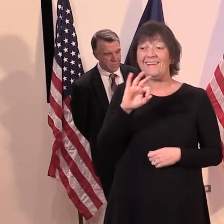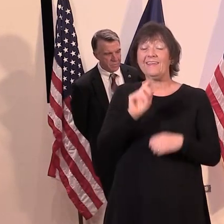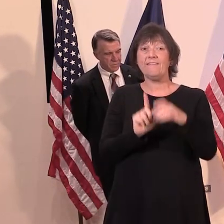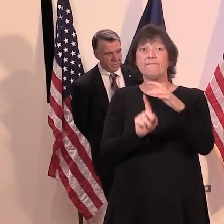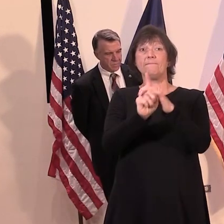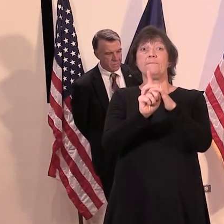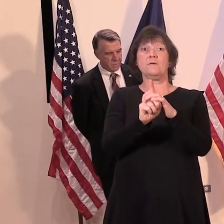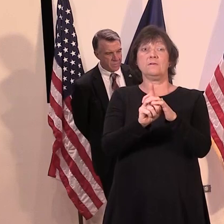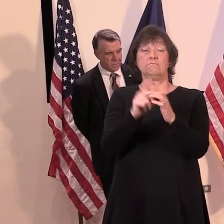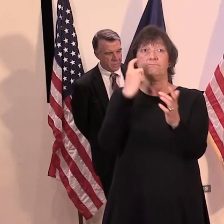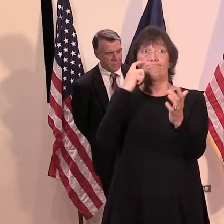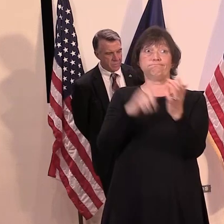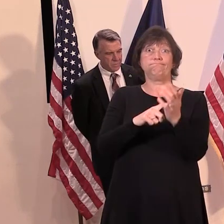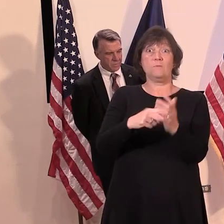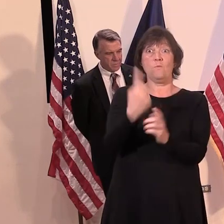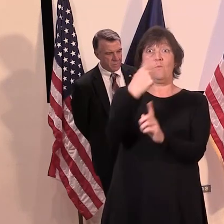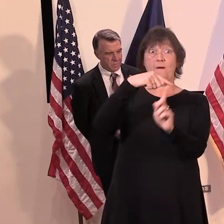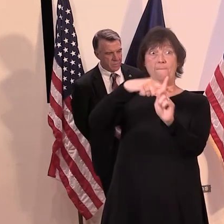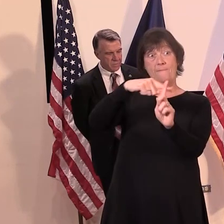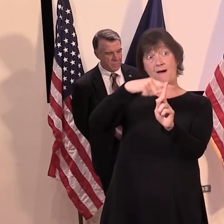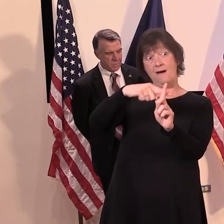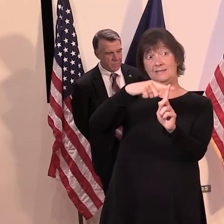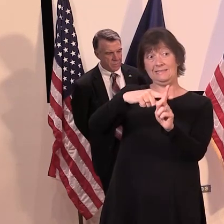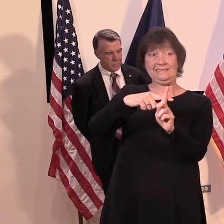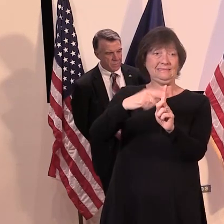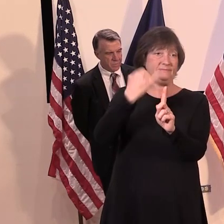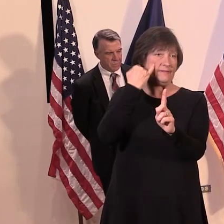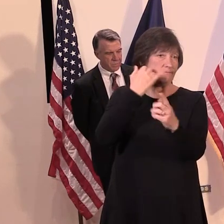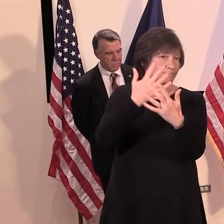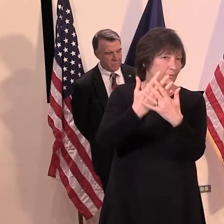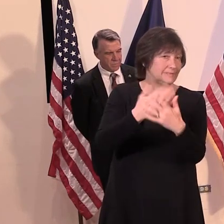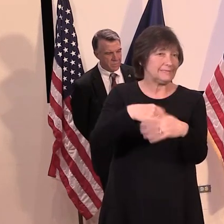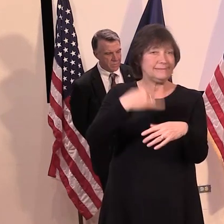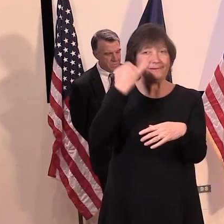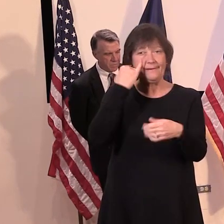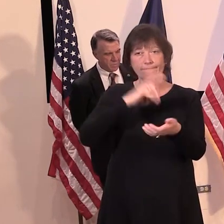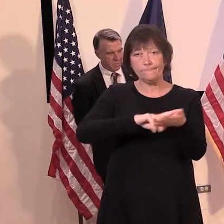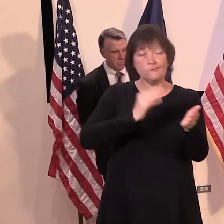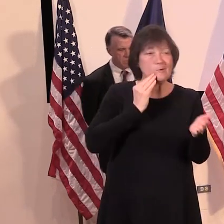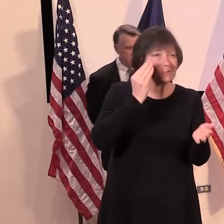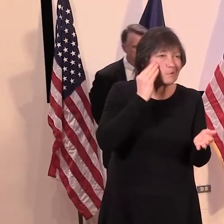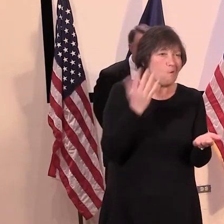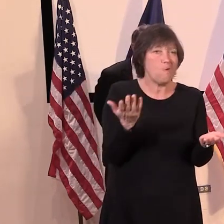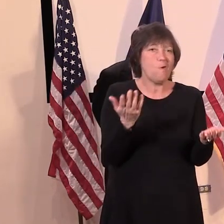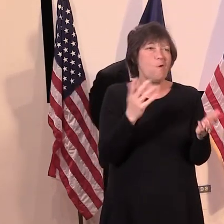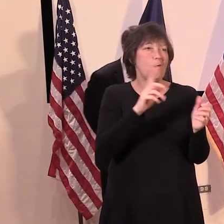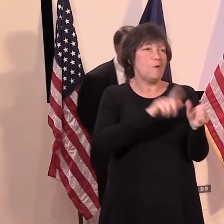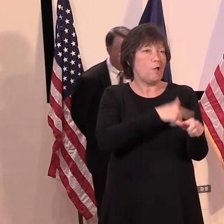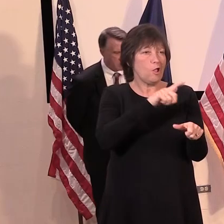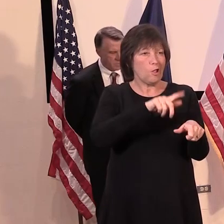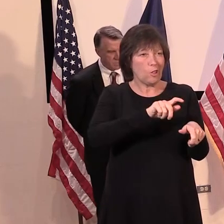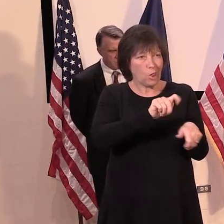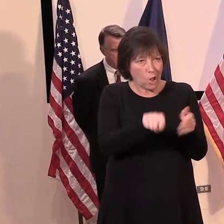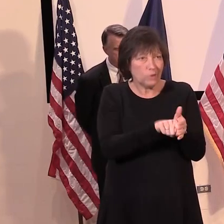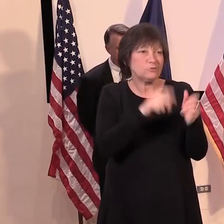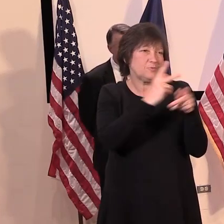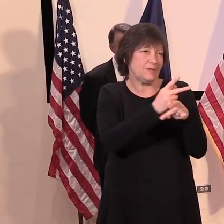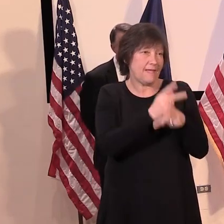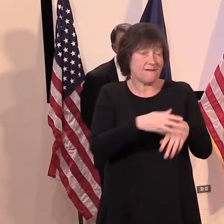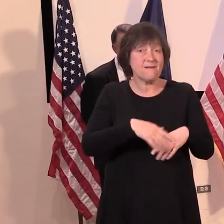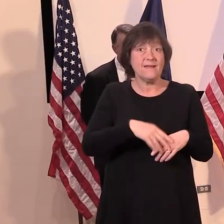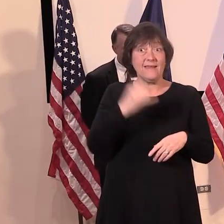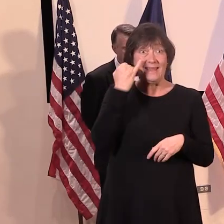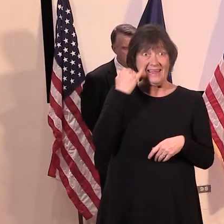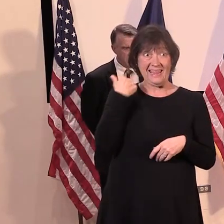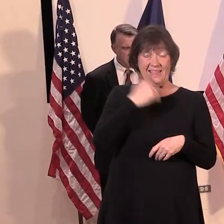case, is positive in an institution like a correctional facility, long-term care facility, we will